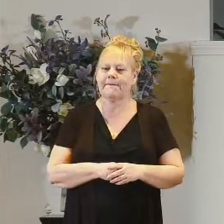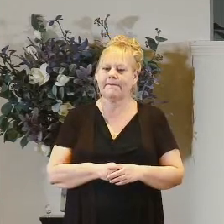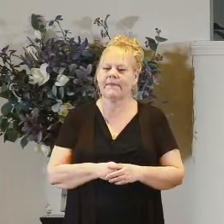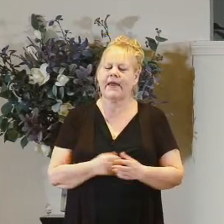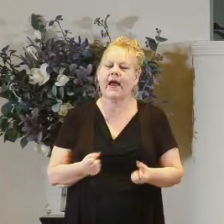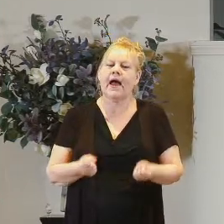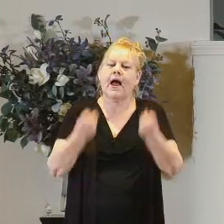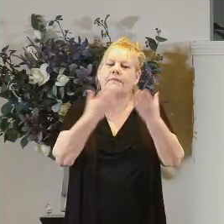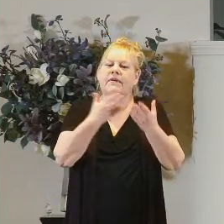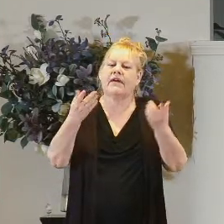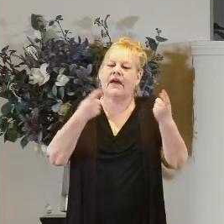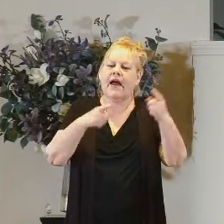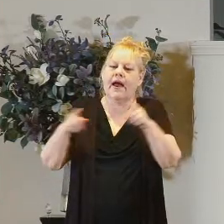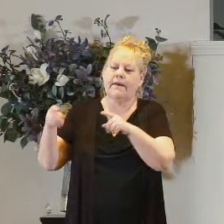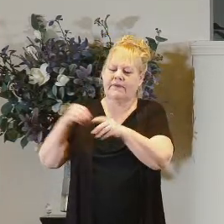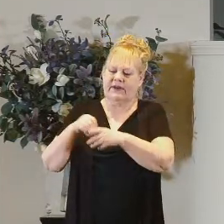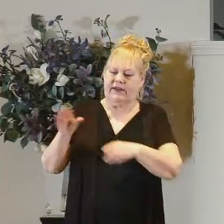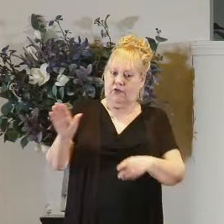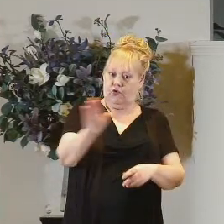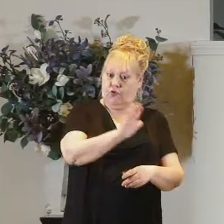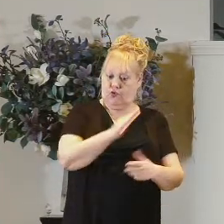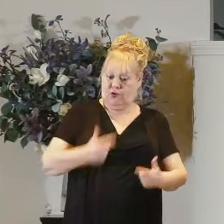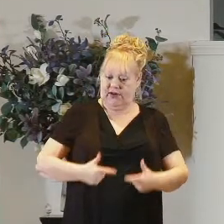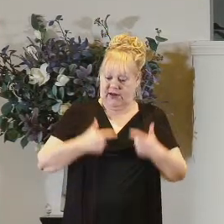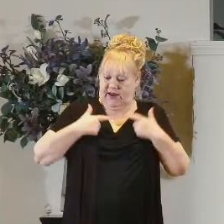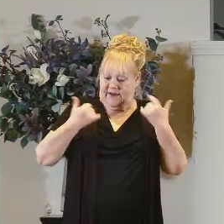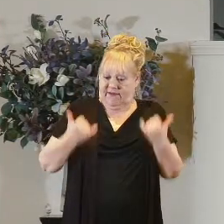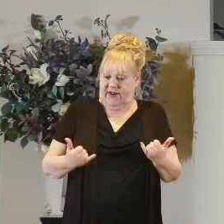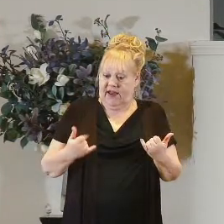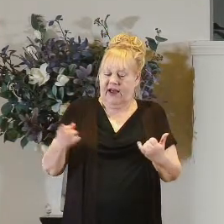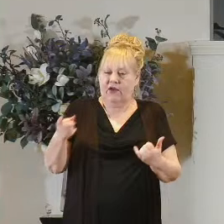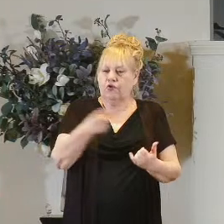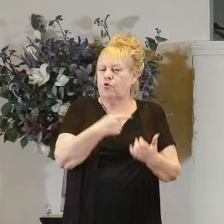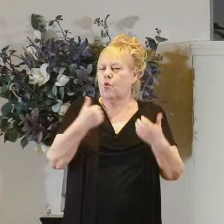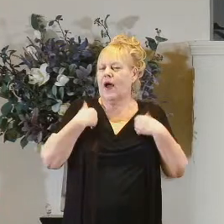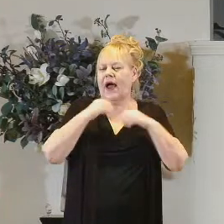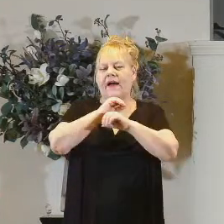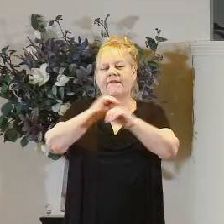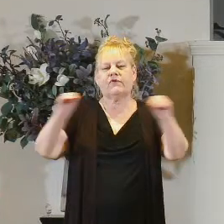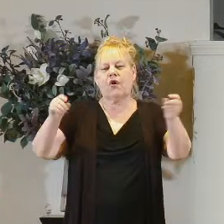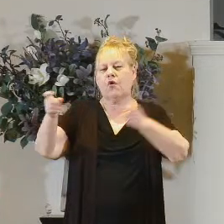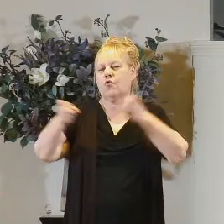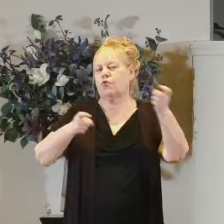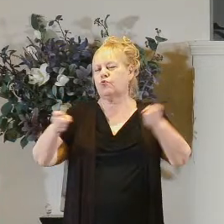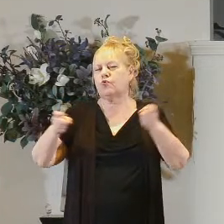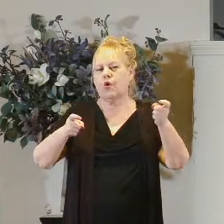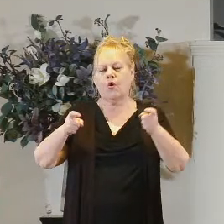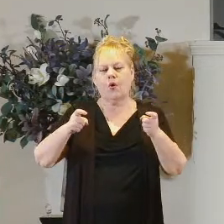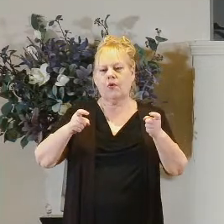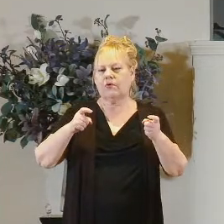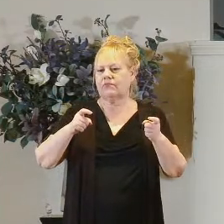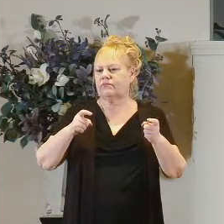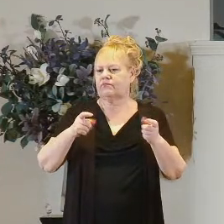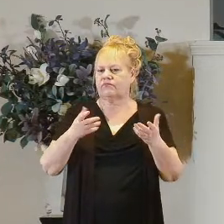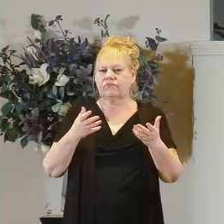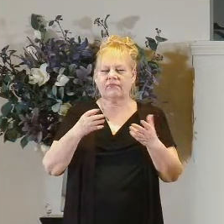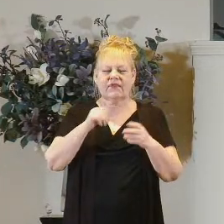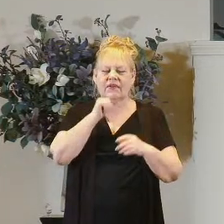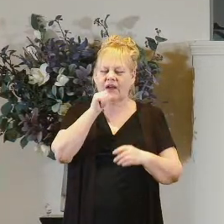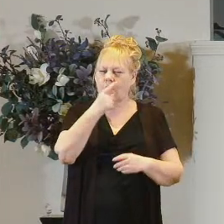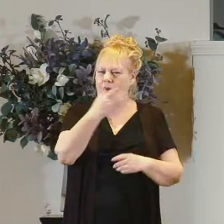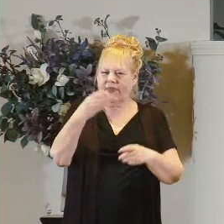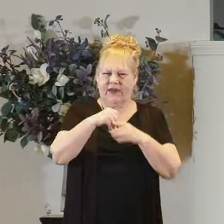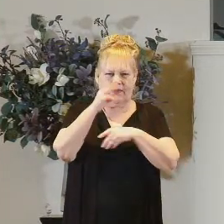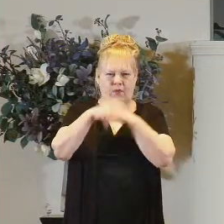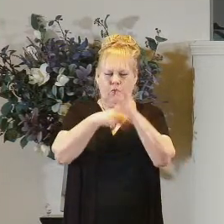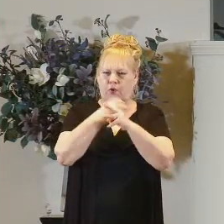how many things are going on in your life right now that you have no control absolutely over i mean there's not a thing in the